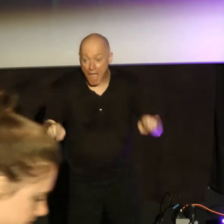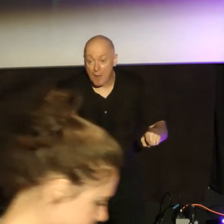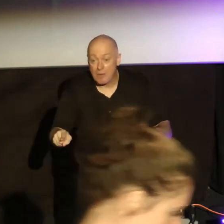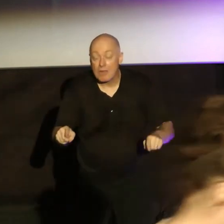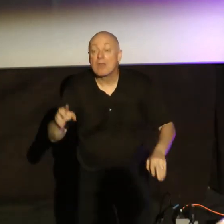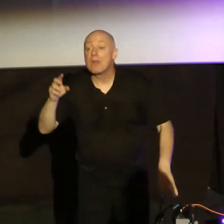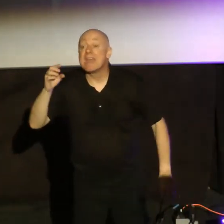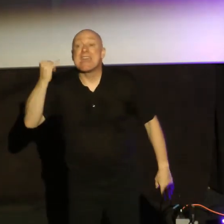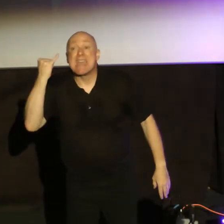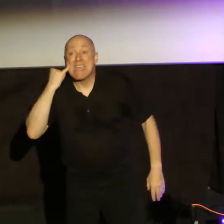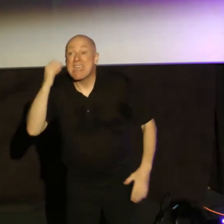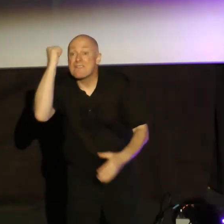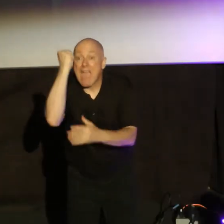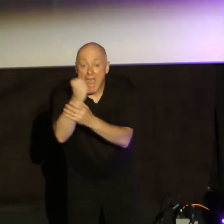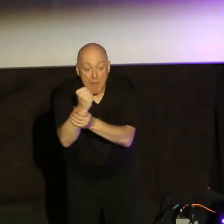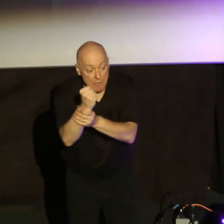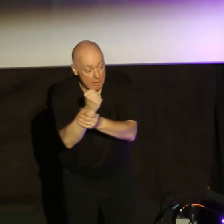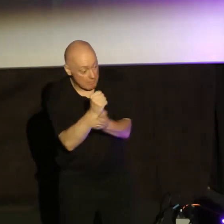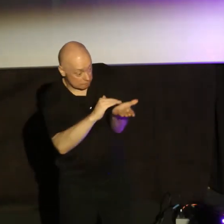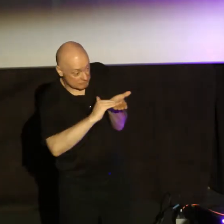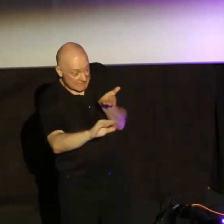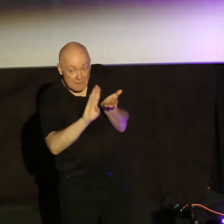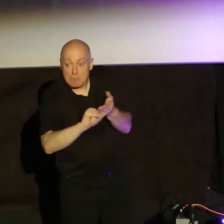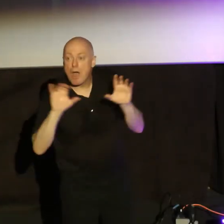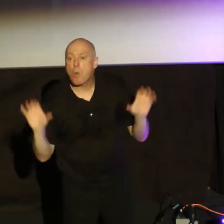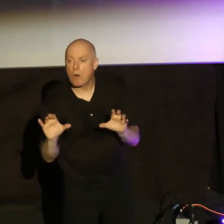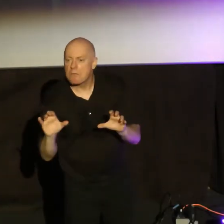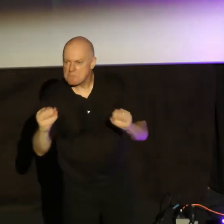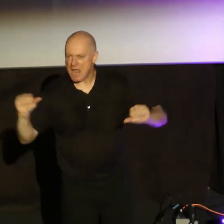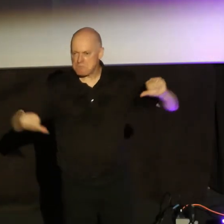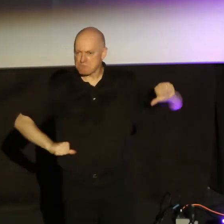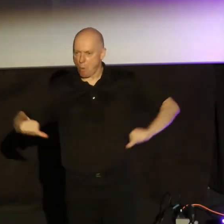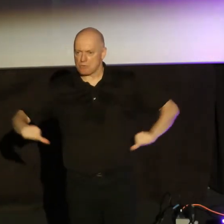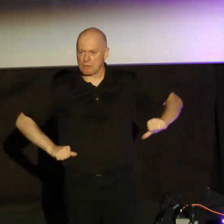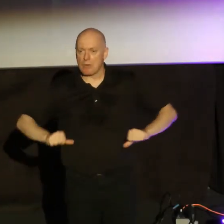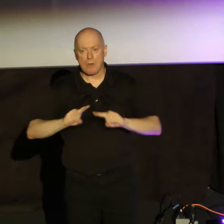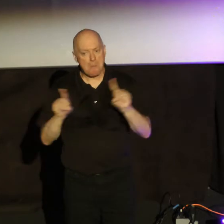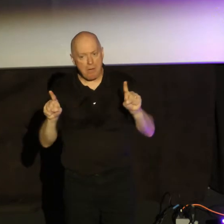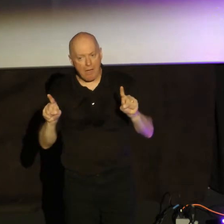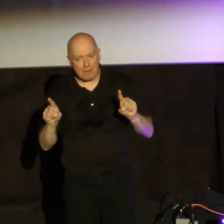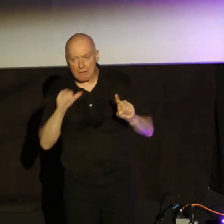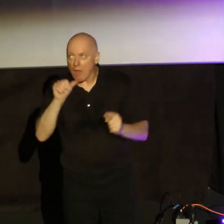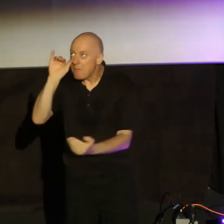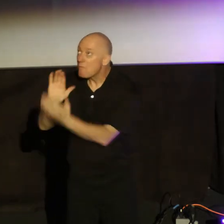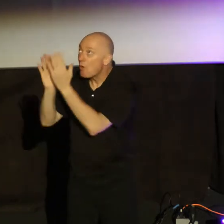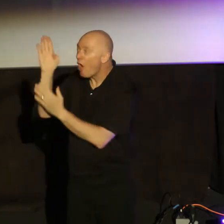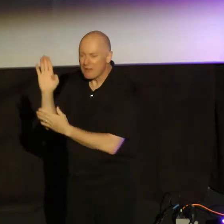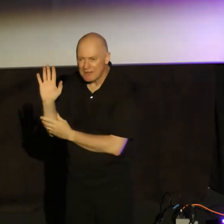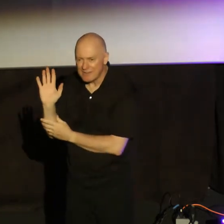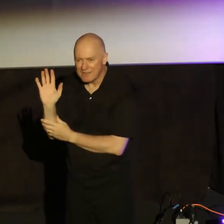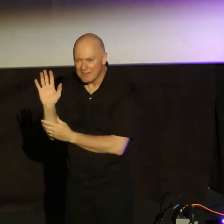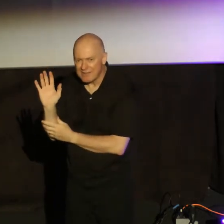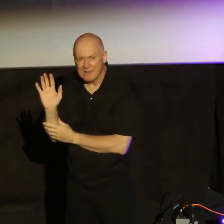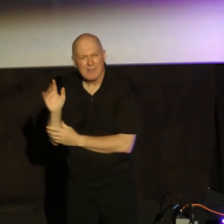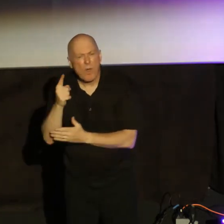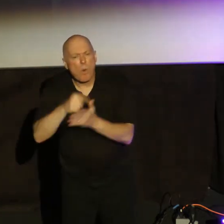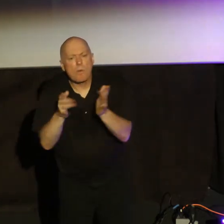for if Abraham was justified by works, he has something to boast about, but not before God. Well, what does the scripture say?